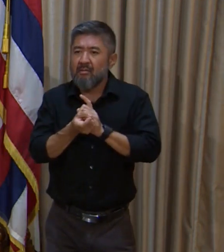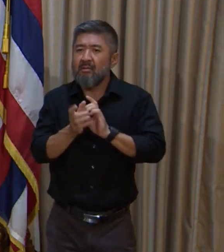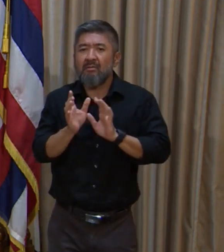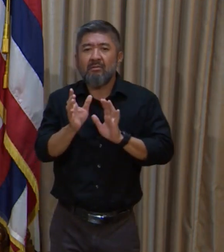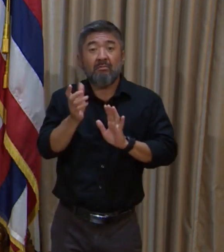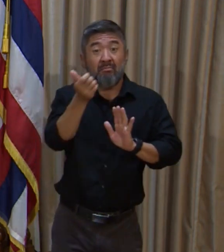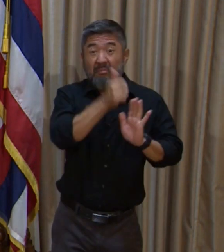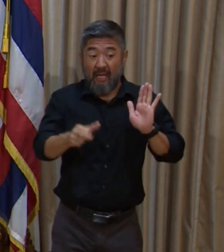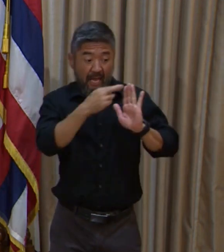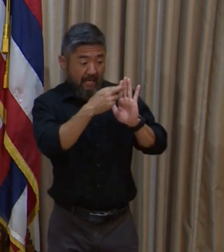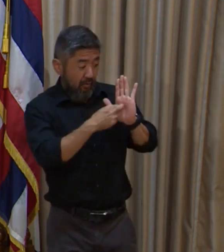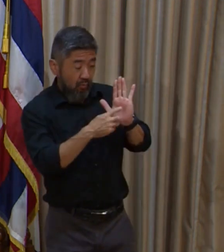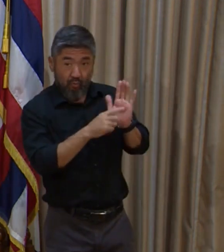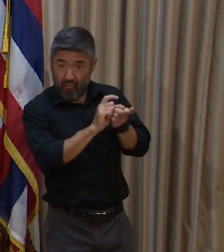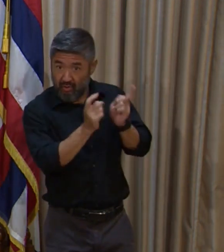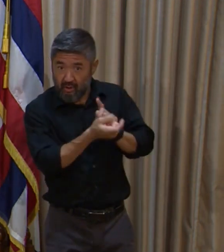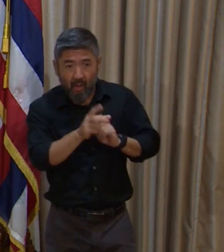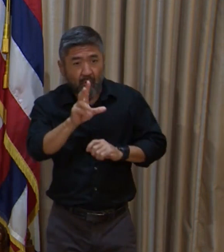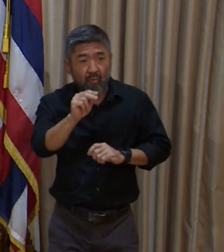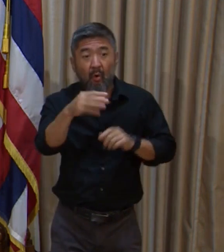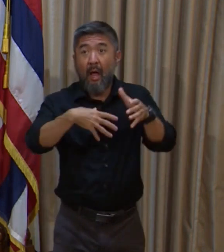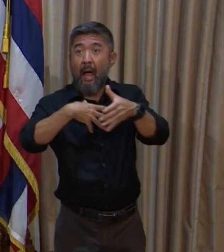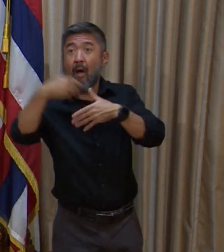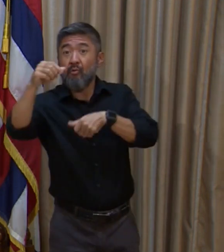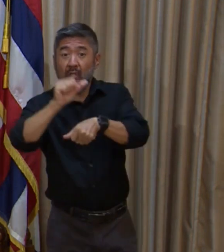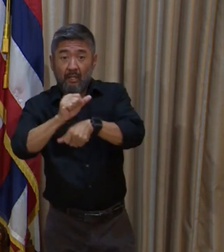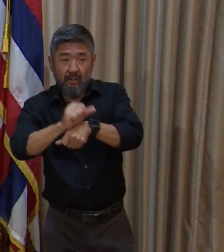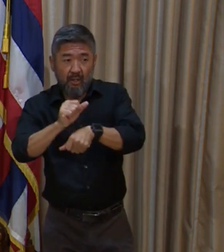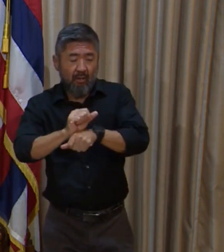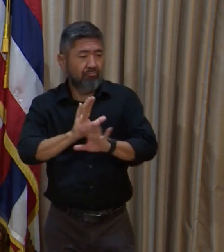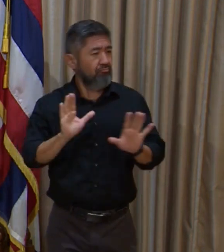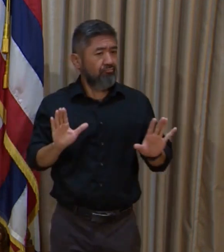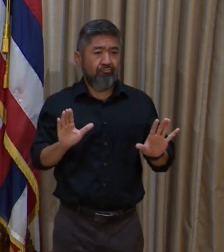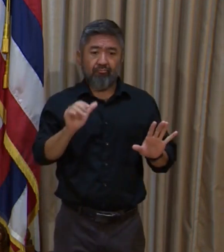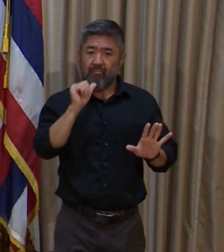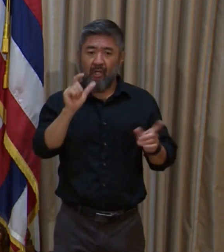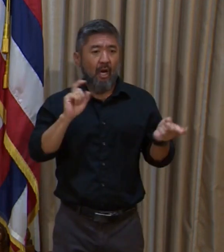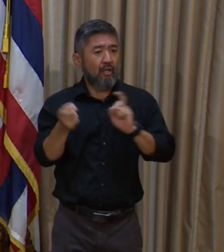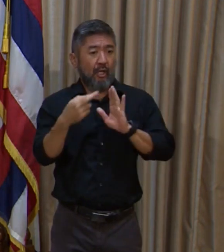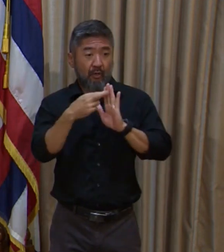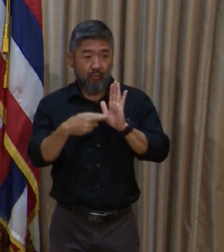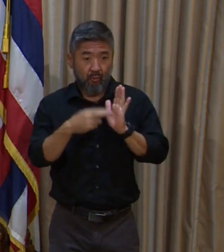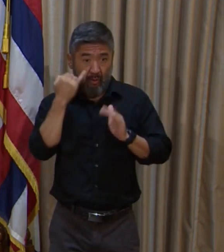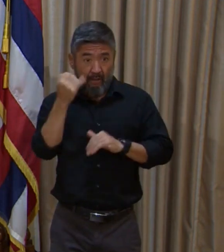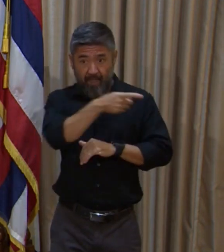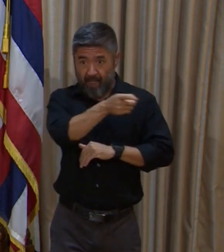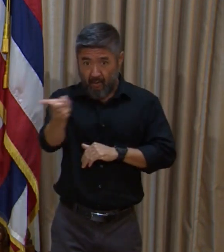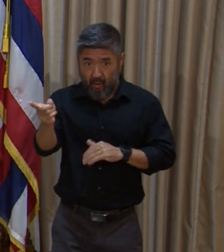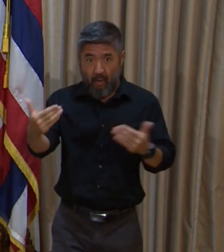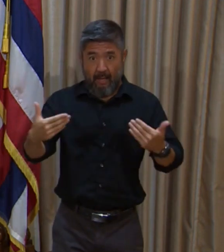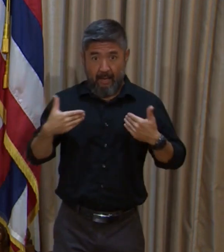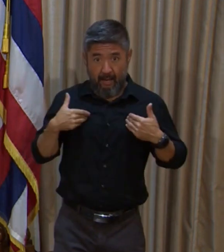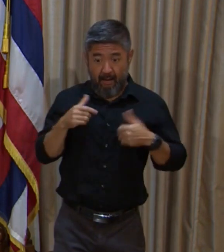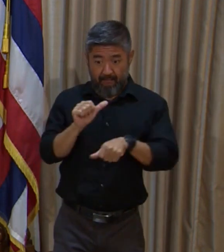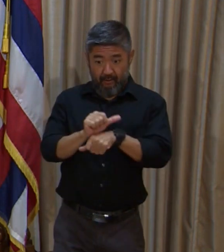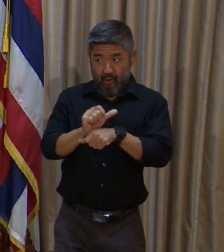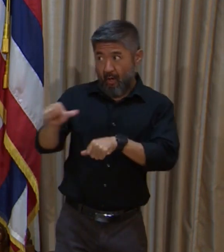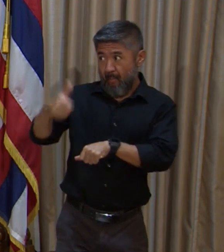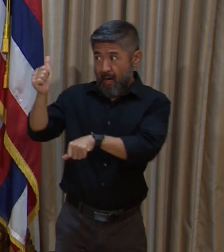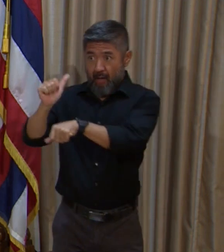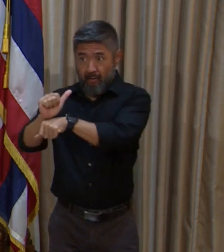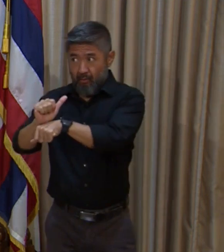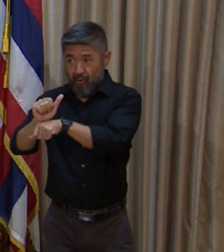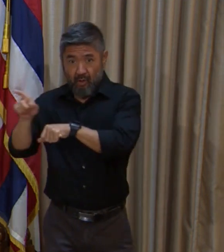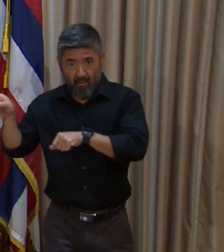rules regarding outside employment. So those who are currently employed in other jobs will continue to be